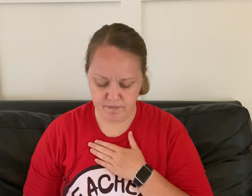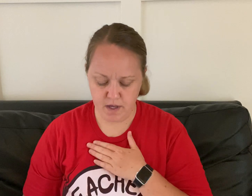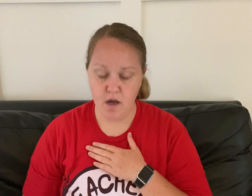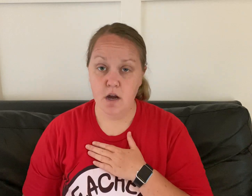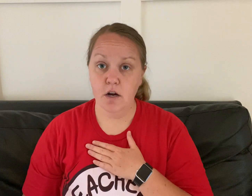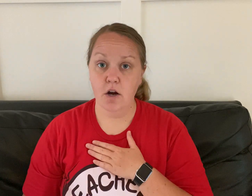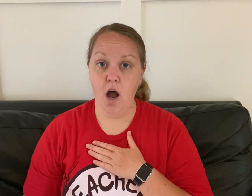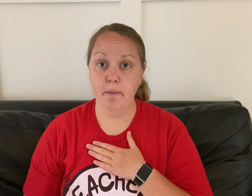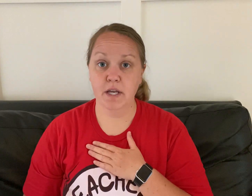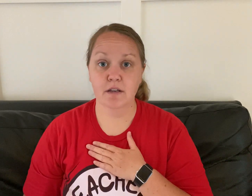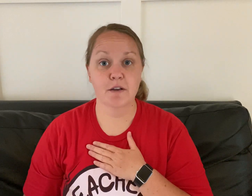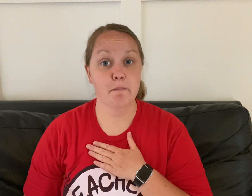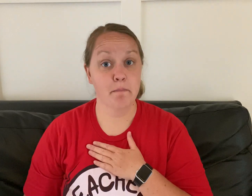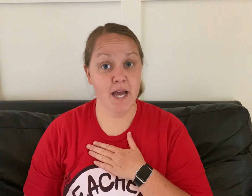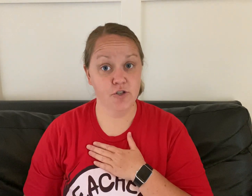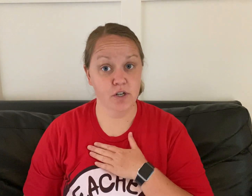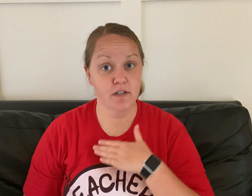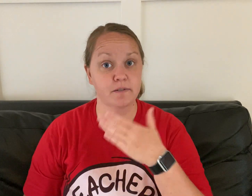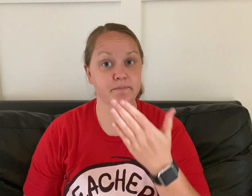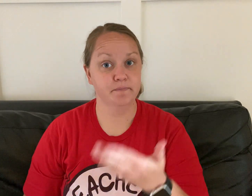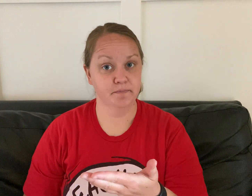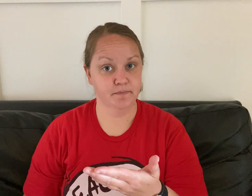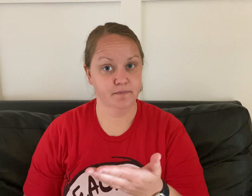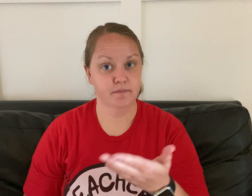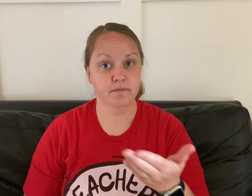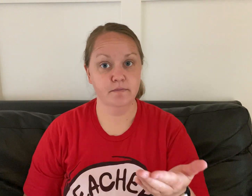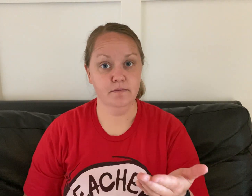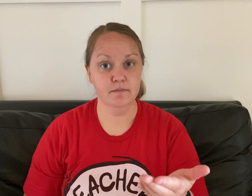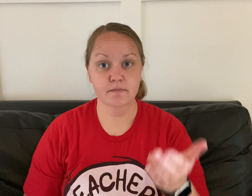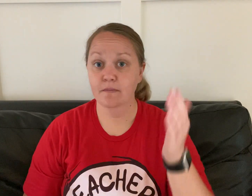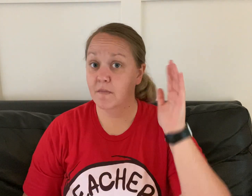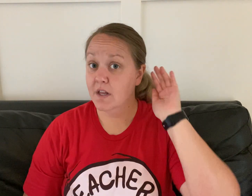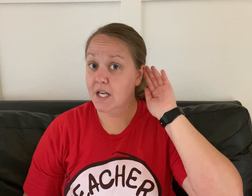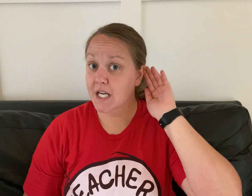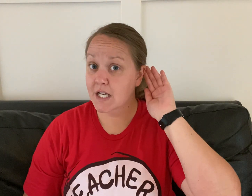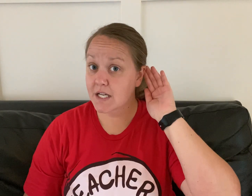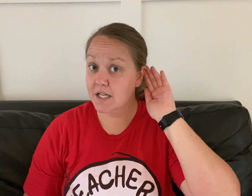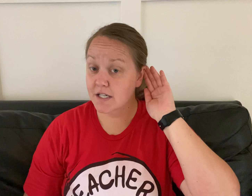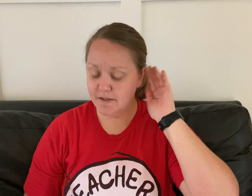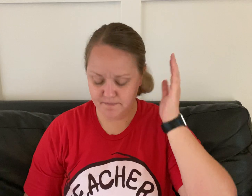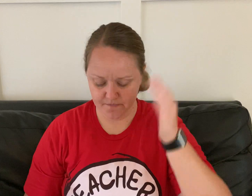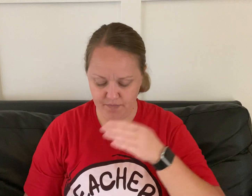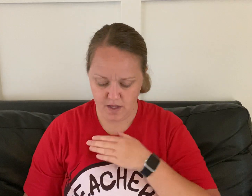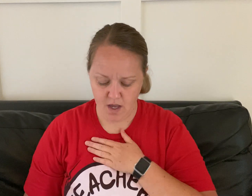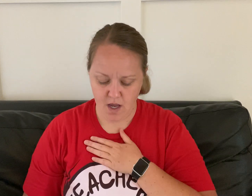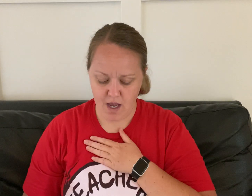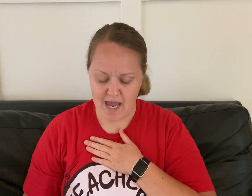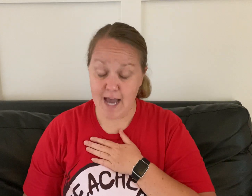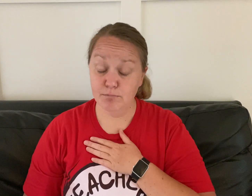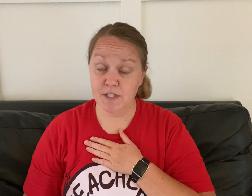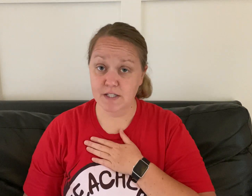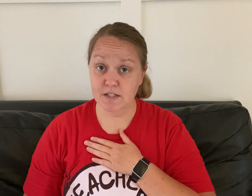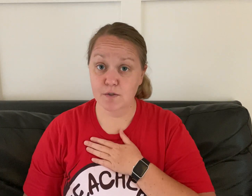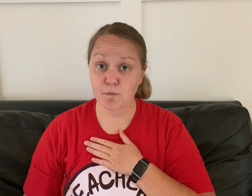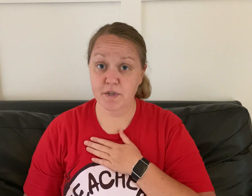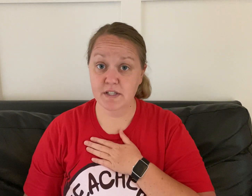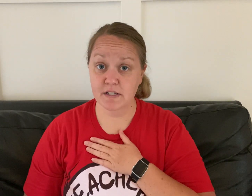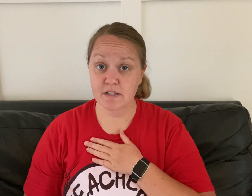comic magic absent recent